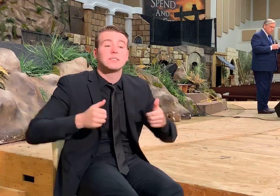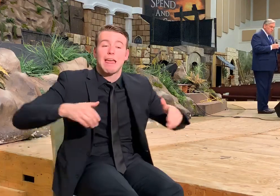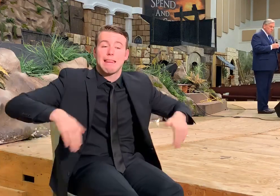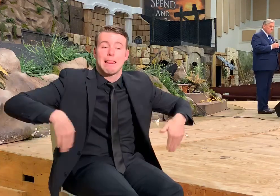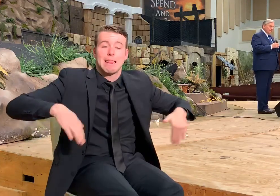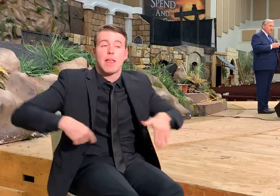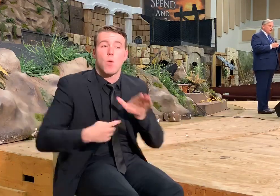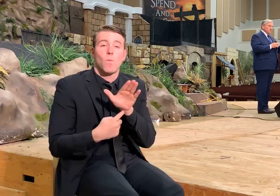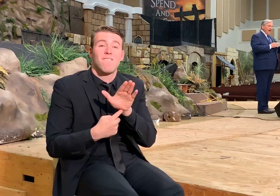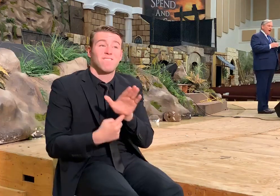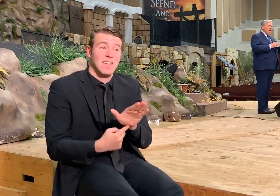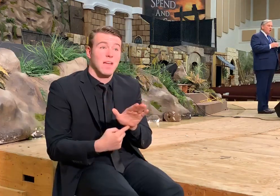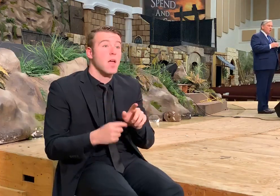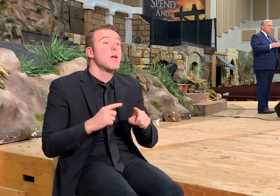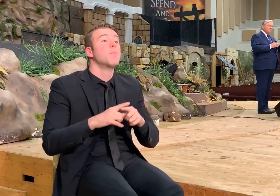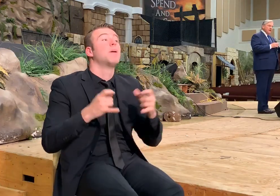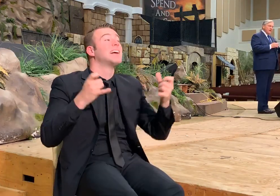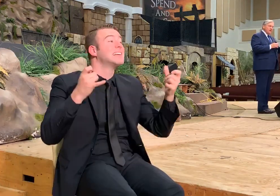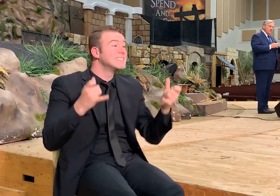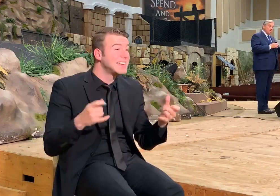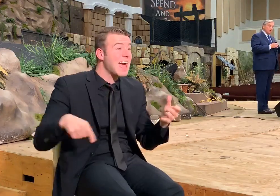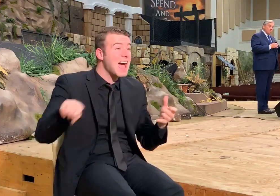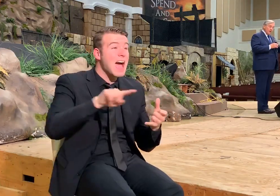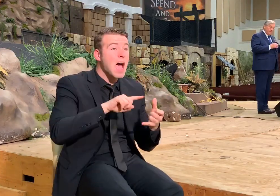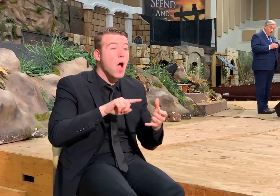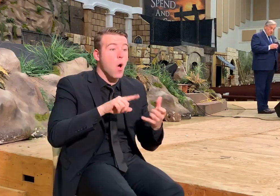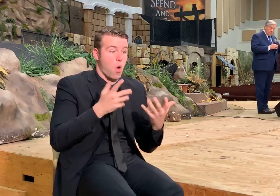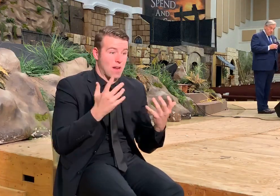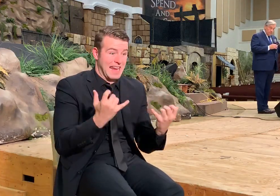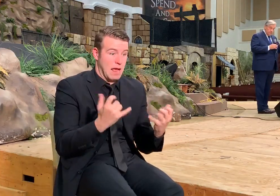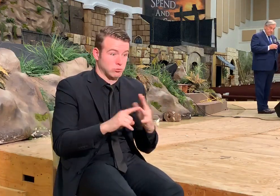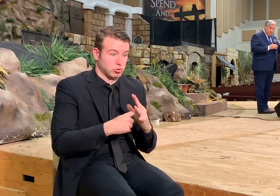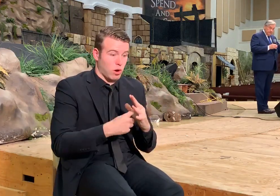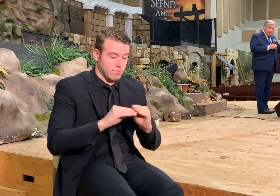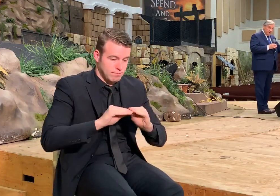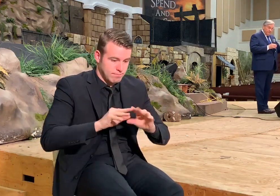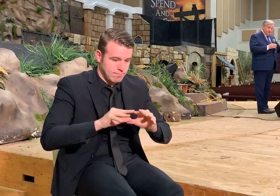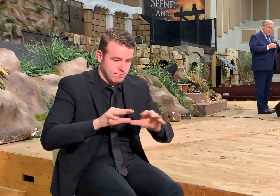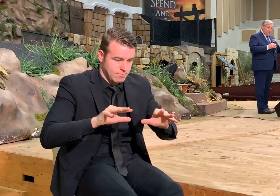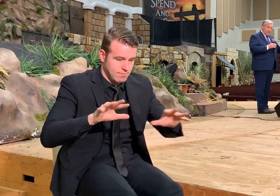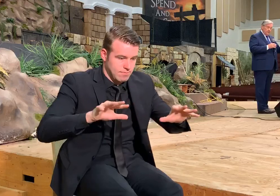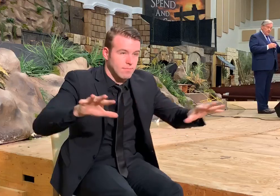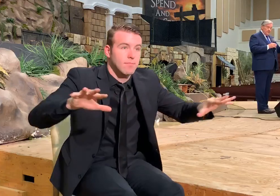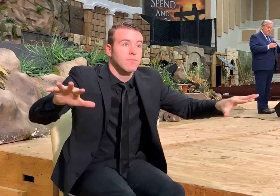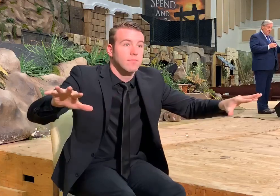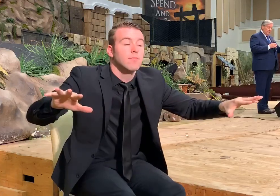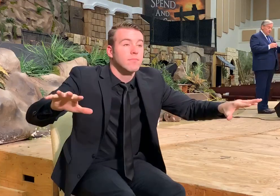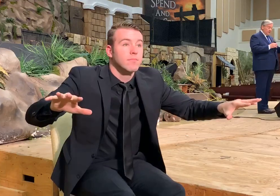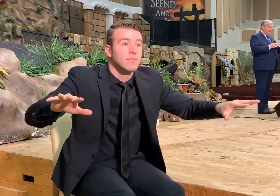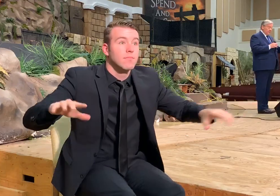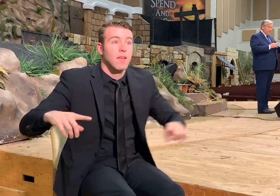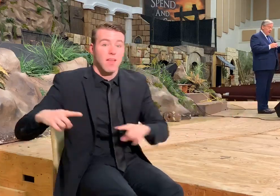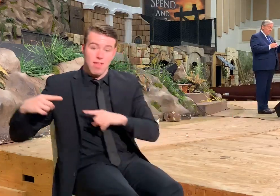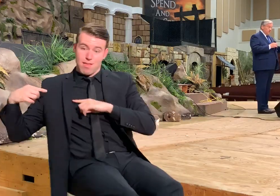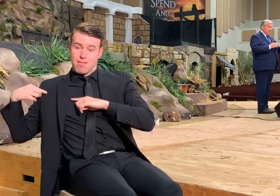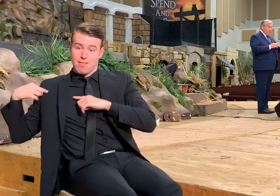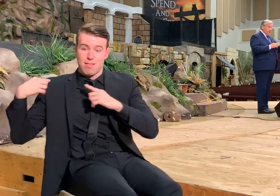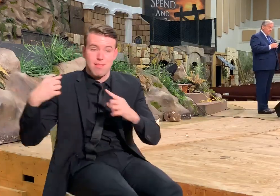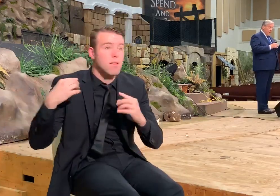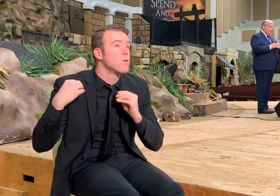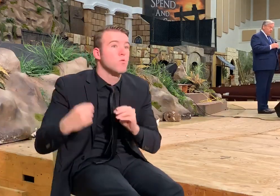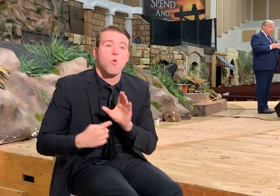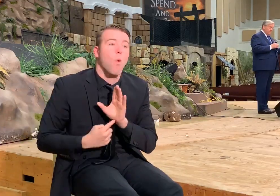but is now being revealed. A mystery is something that